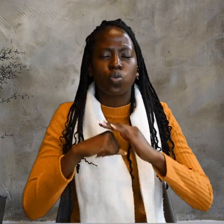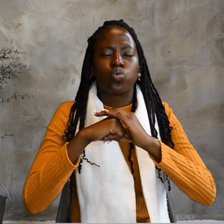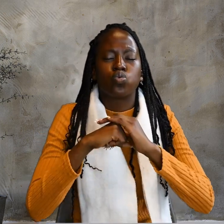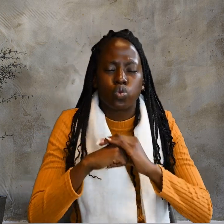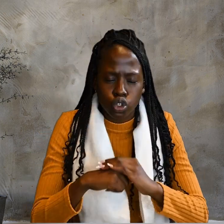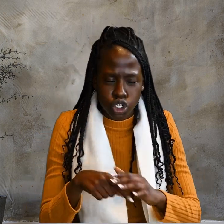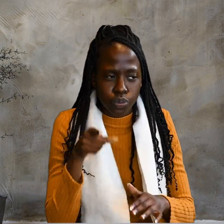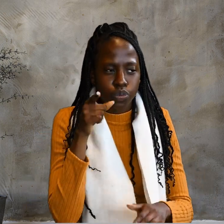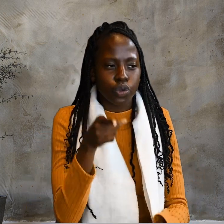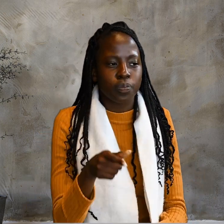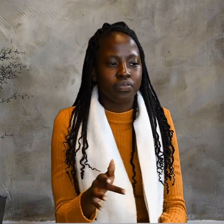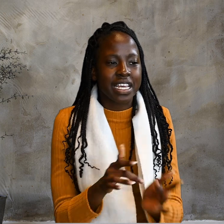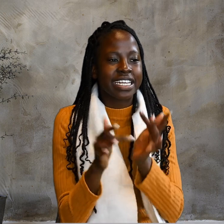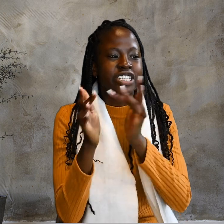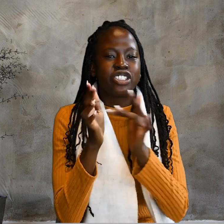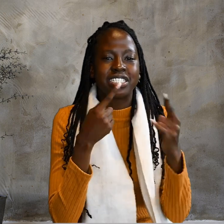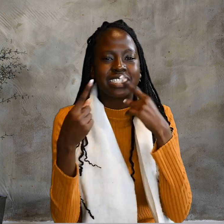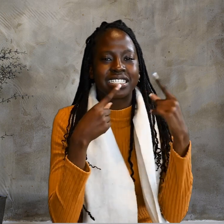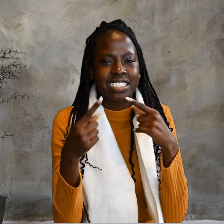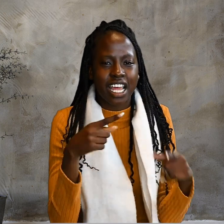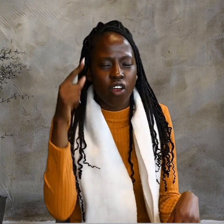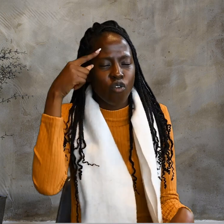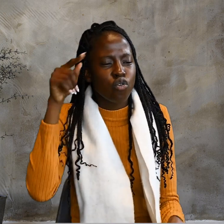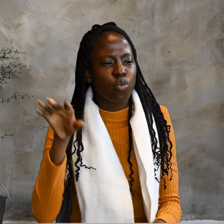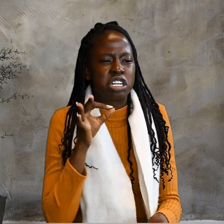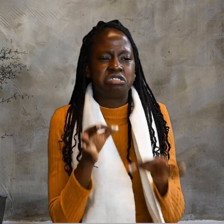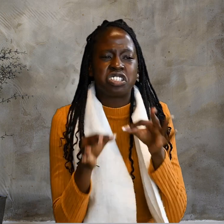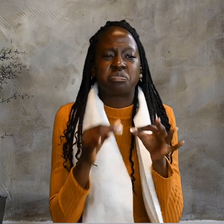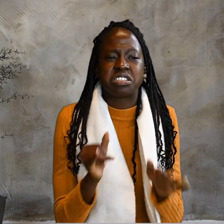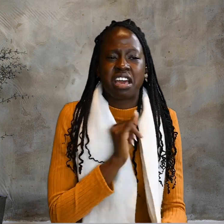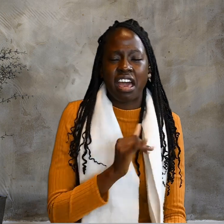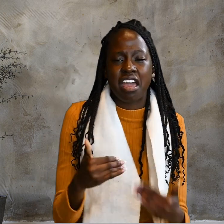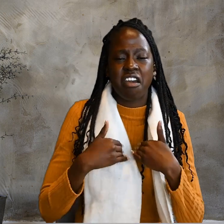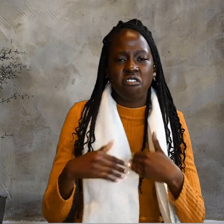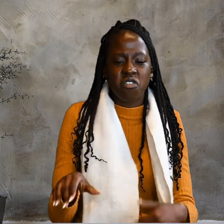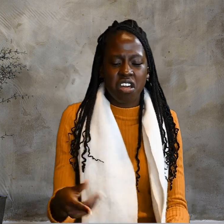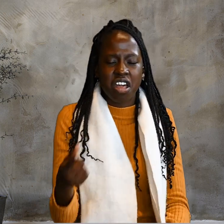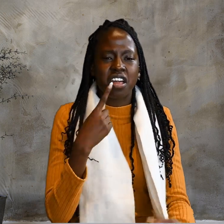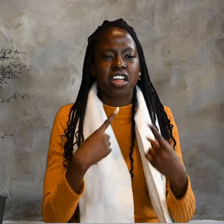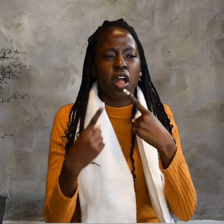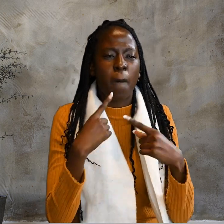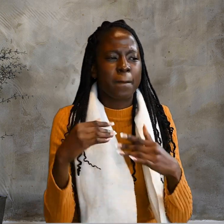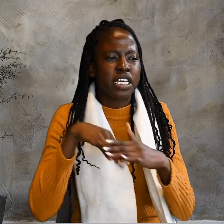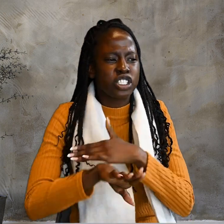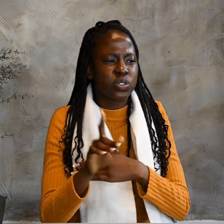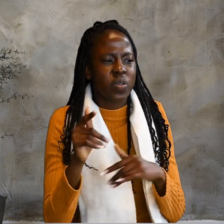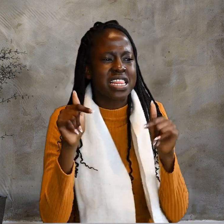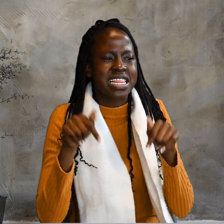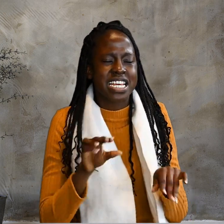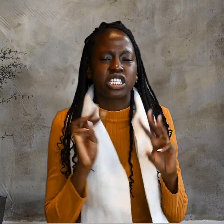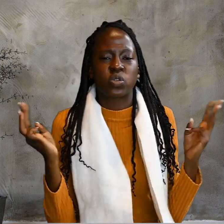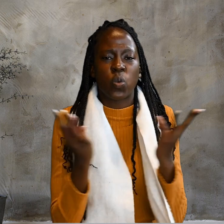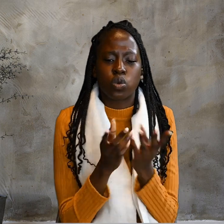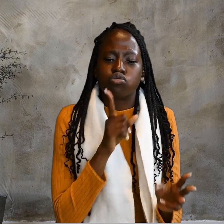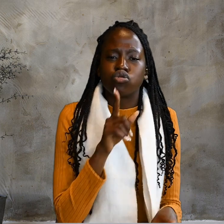Jesus said, For judgment I have come into this world, so that the blind will see,